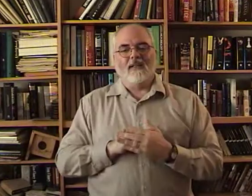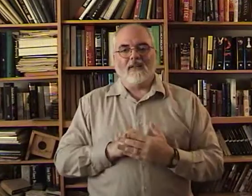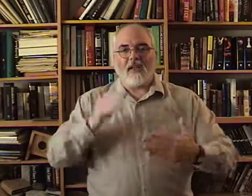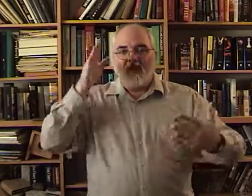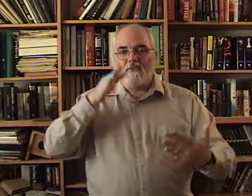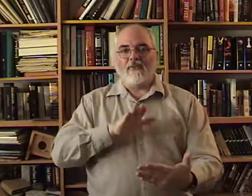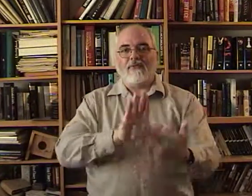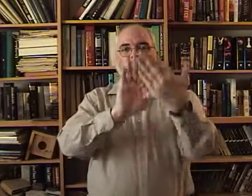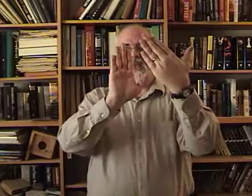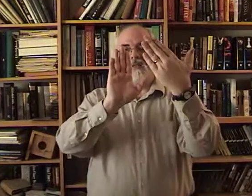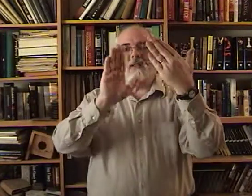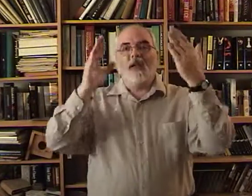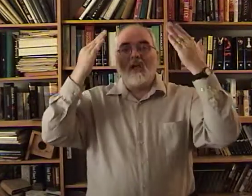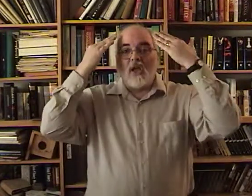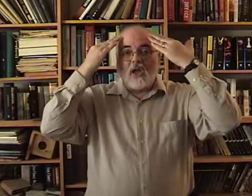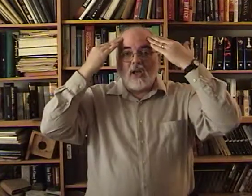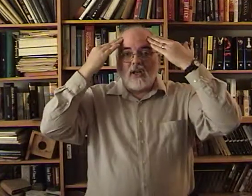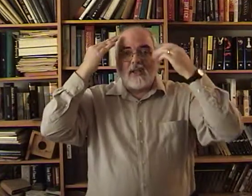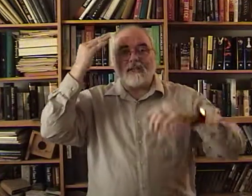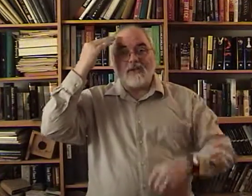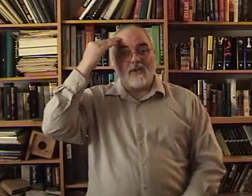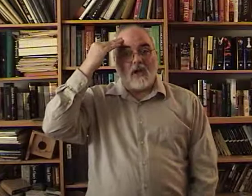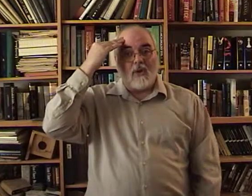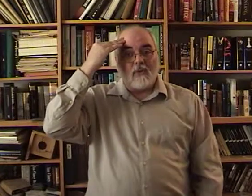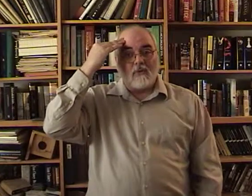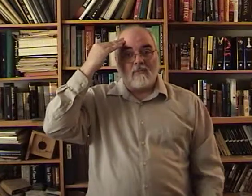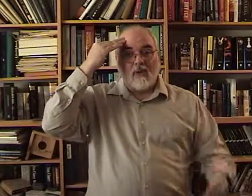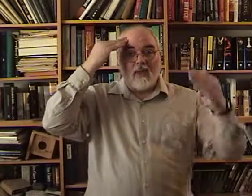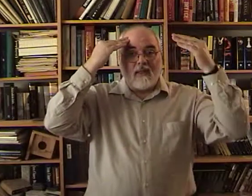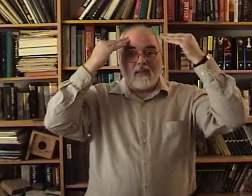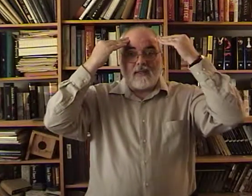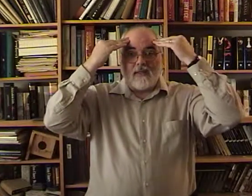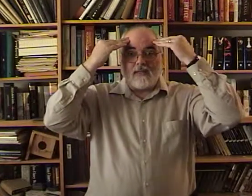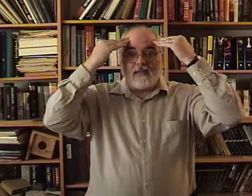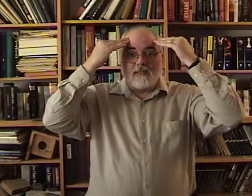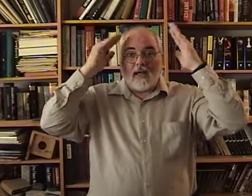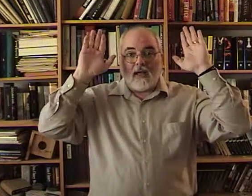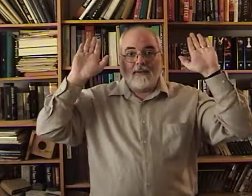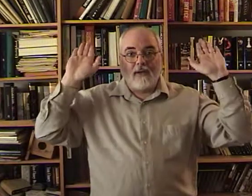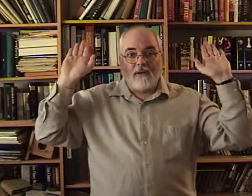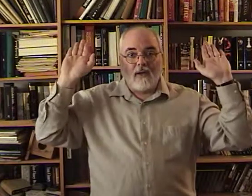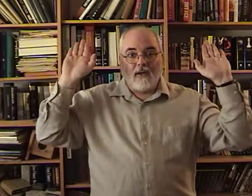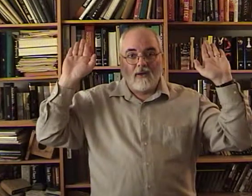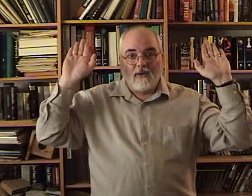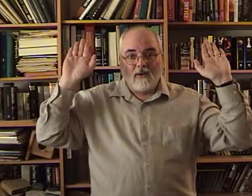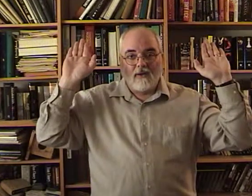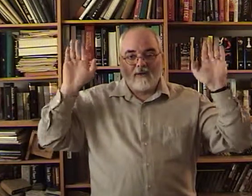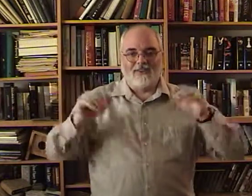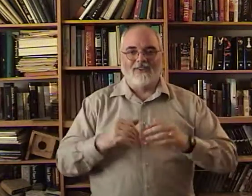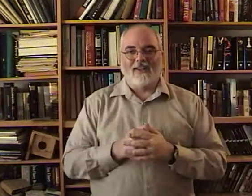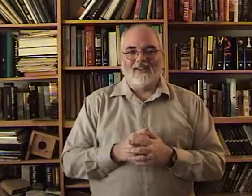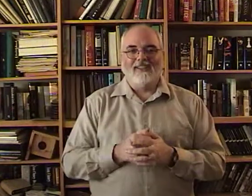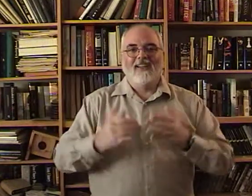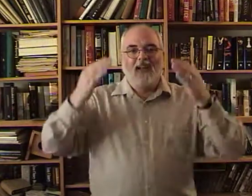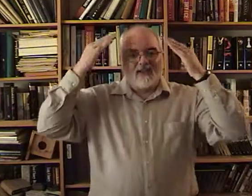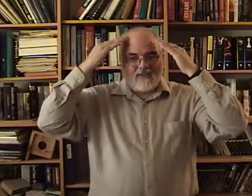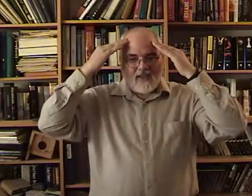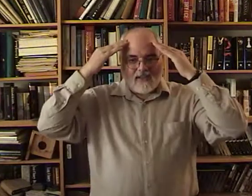Okay. Face. This is the no. This is the I don't know. Okay. Face.